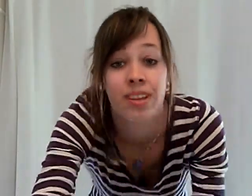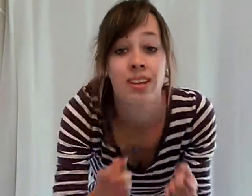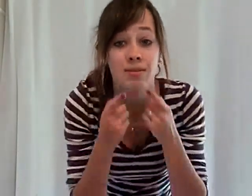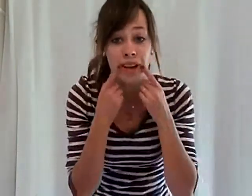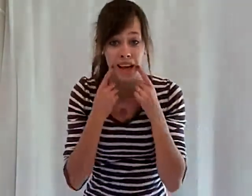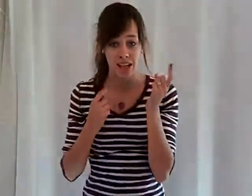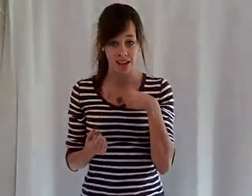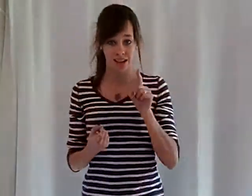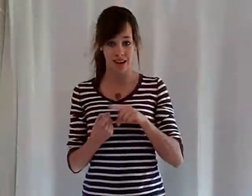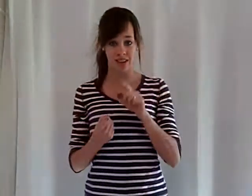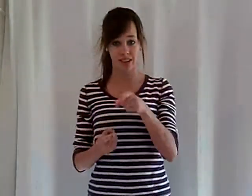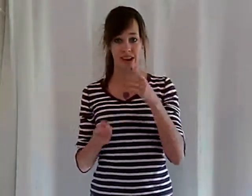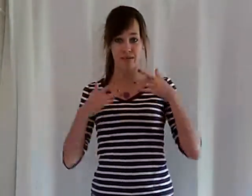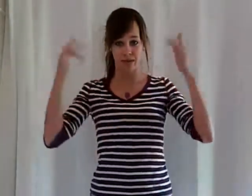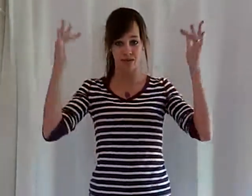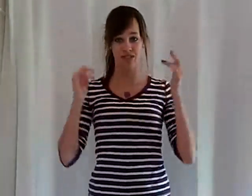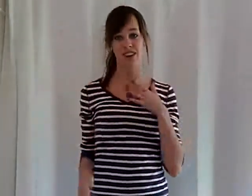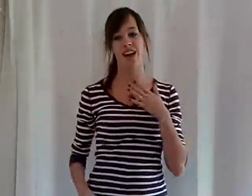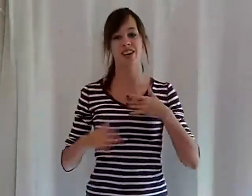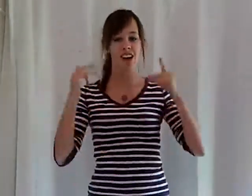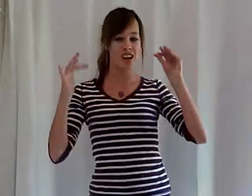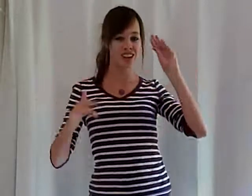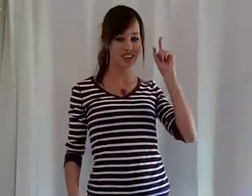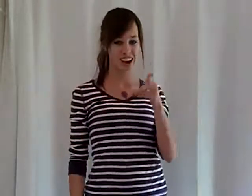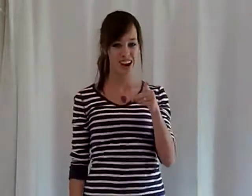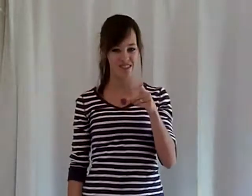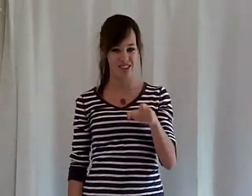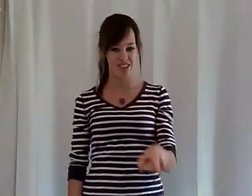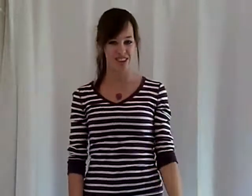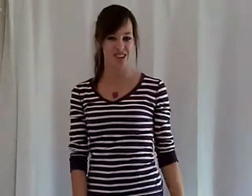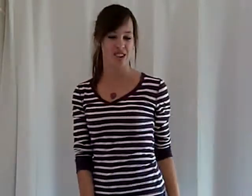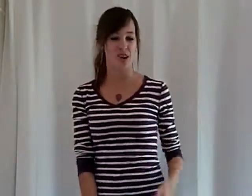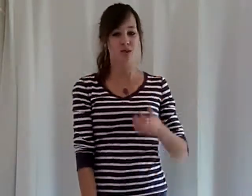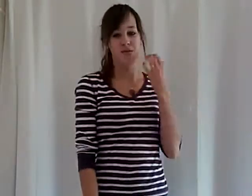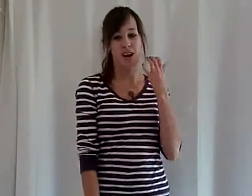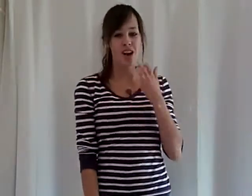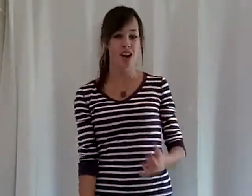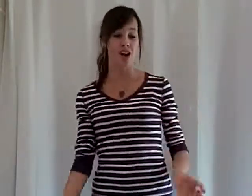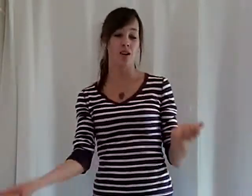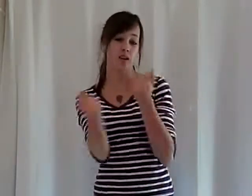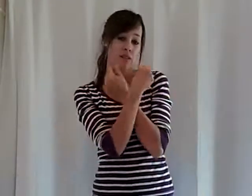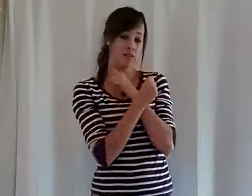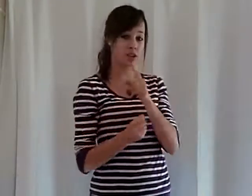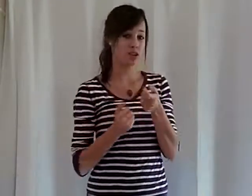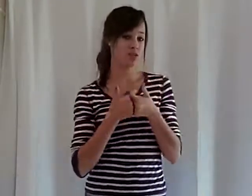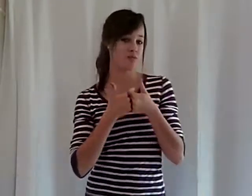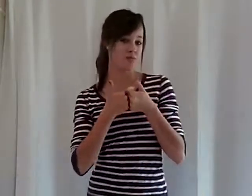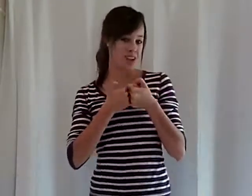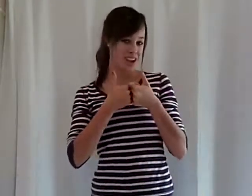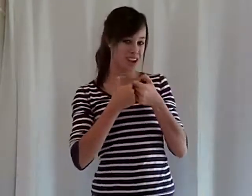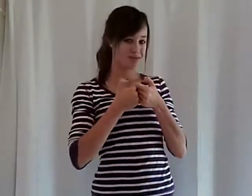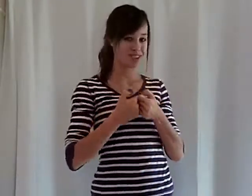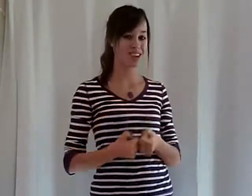What? time you shout, I'll shout for you Woah, I'm feeling you, baby